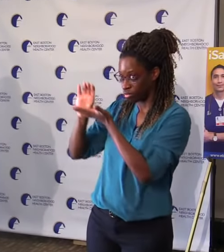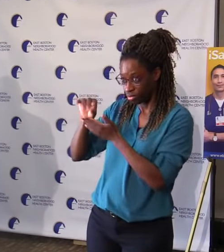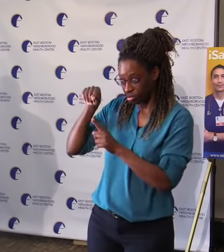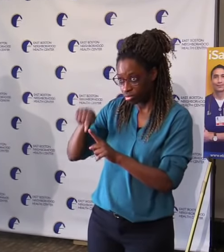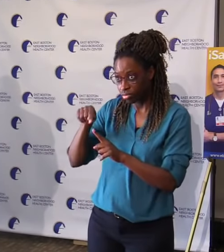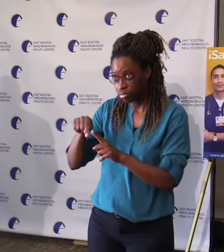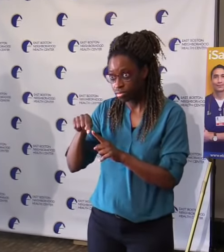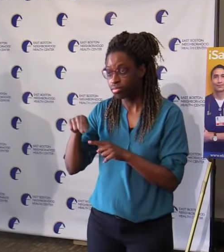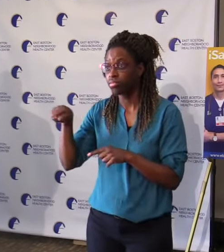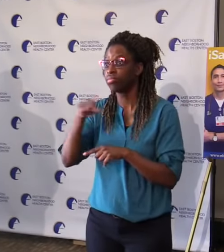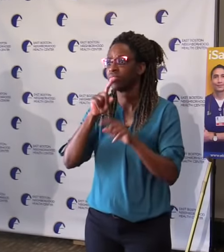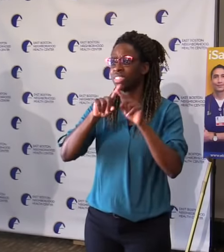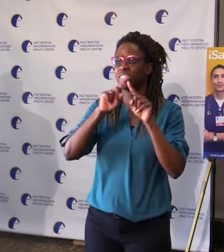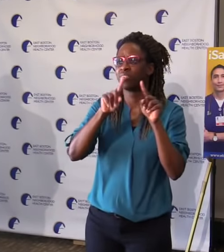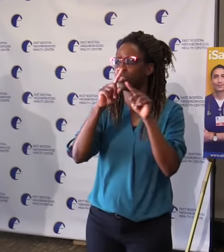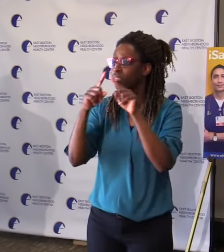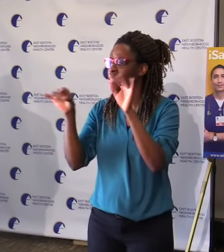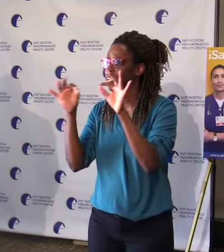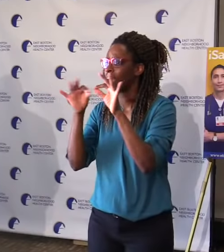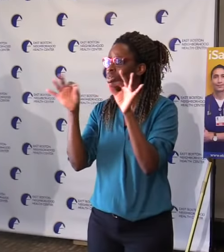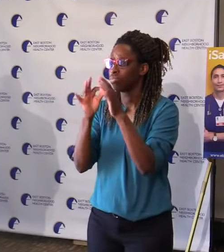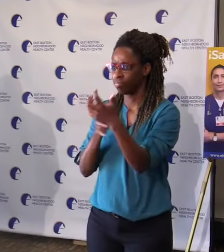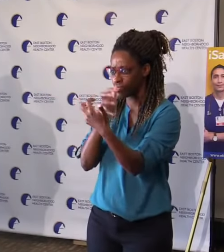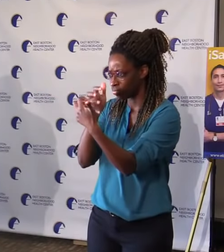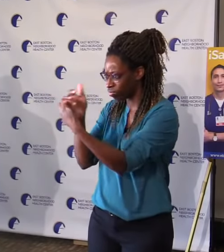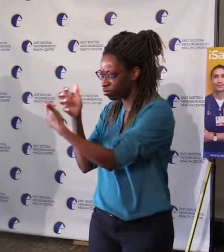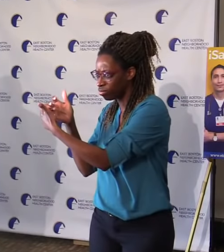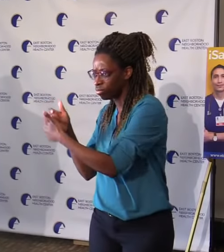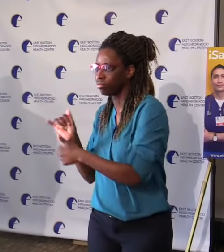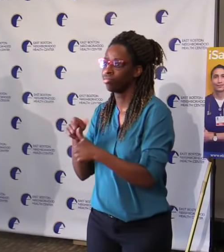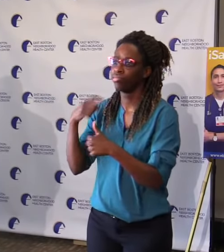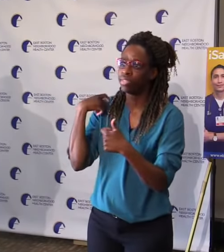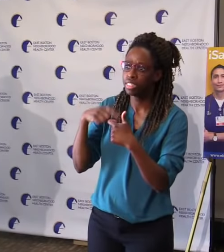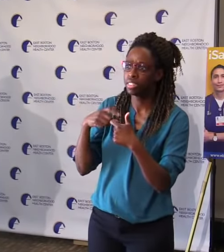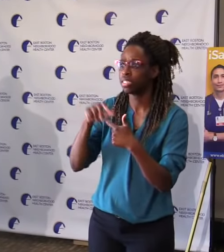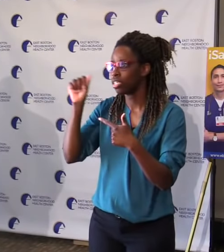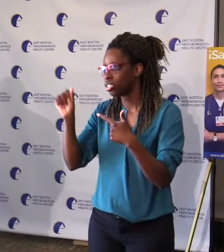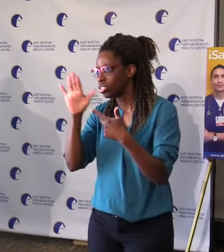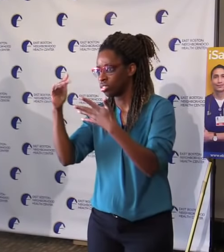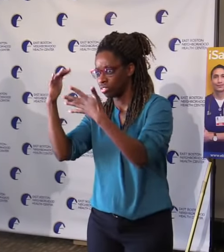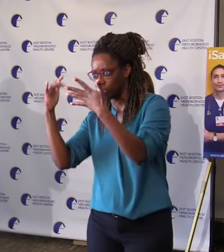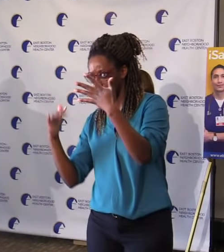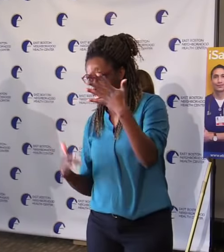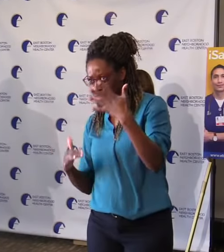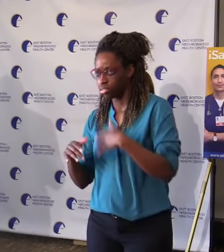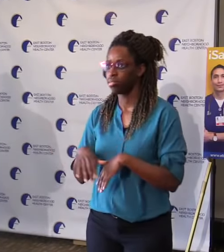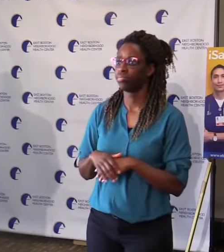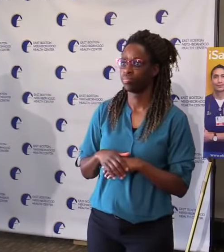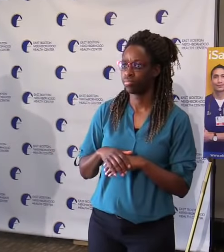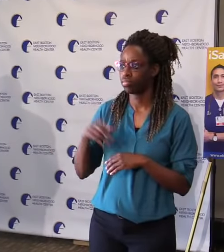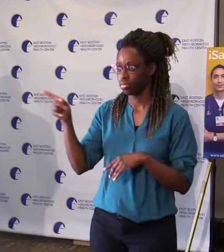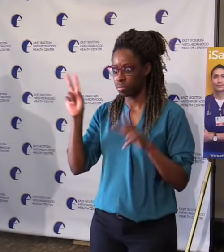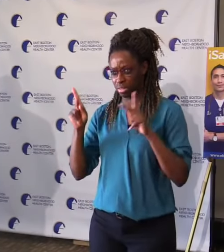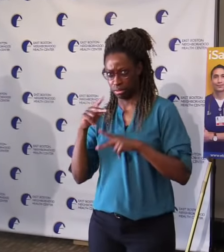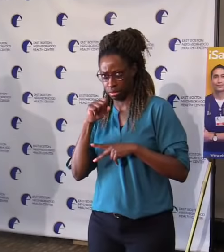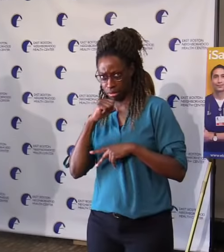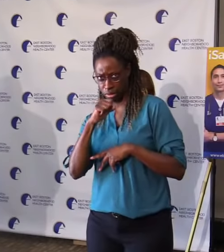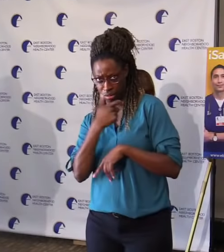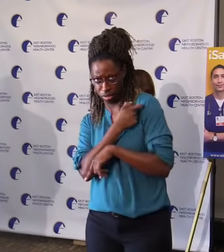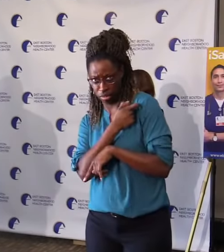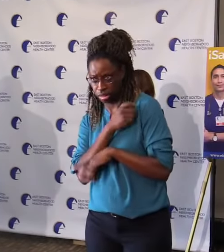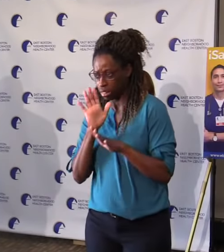-reach patients and those who remain most vaccine-hesitant. The funding helps health centers in several critical ways,